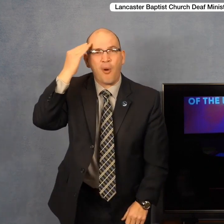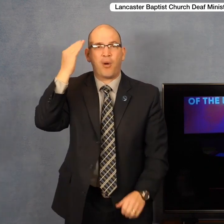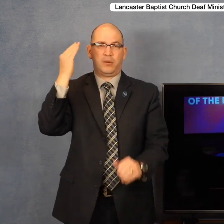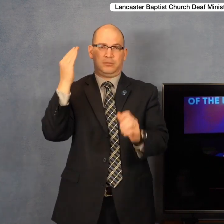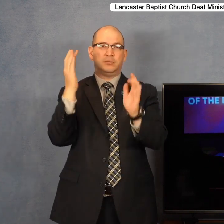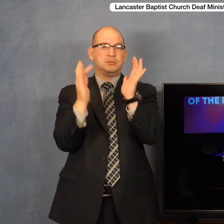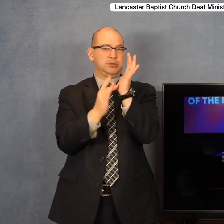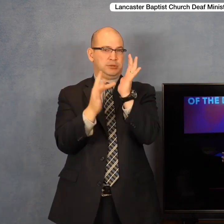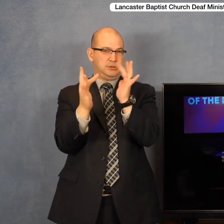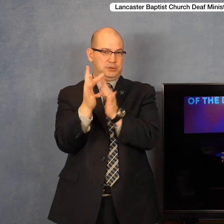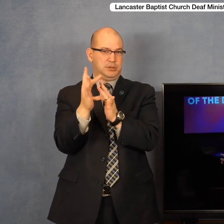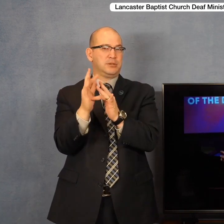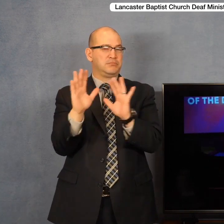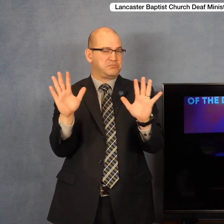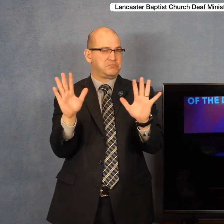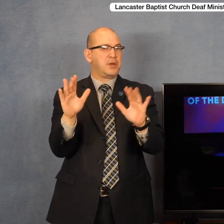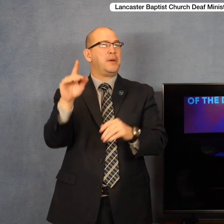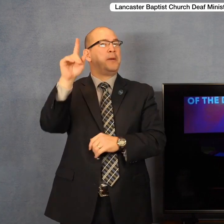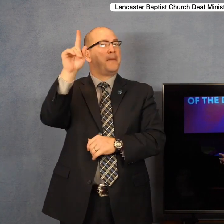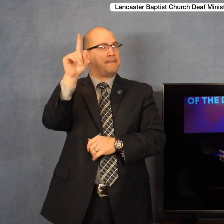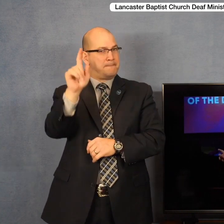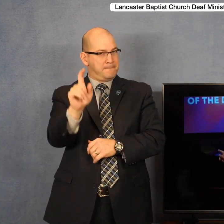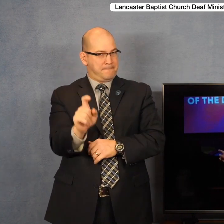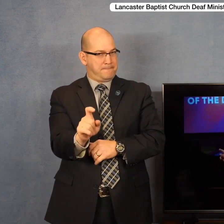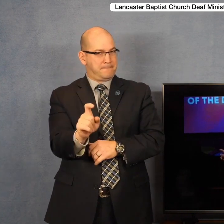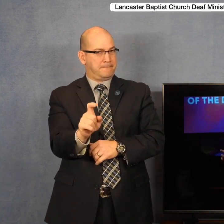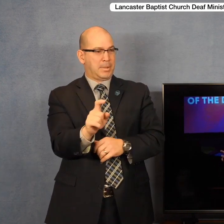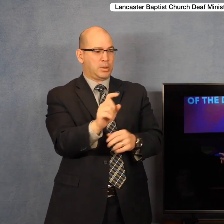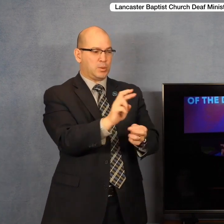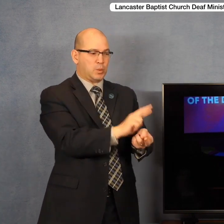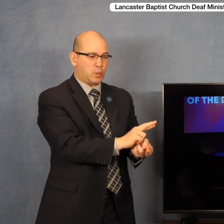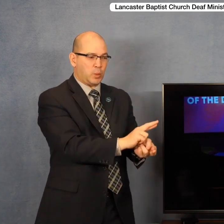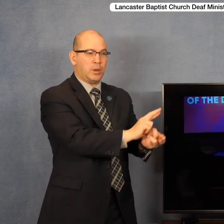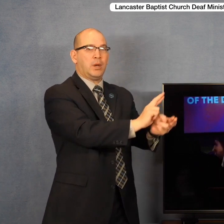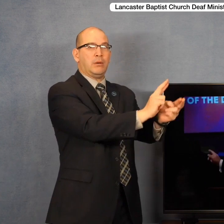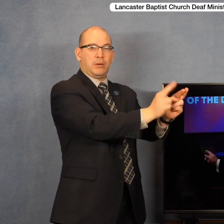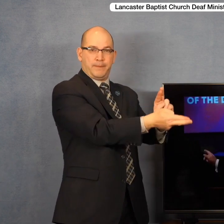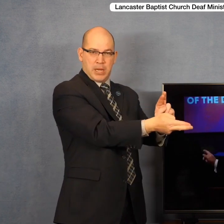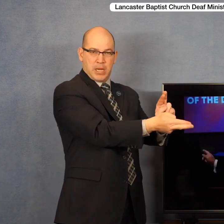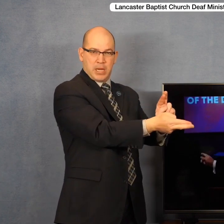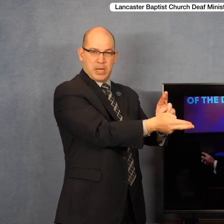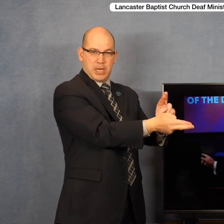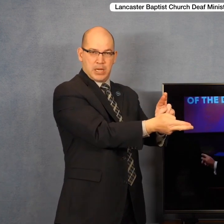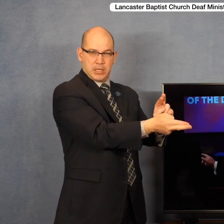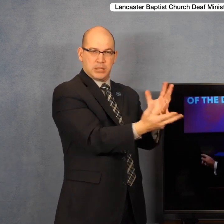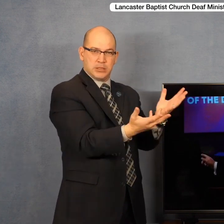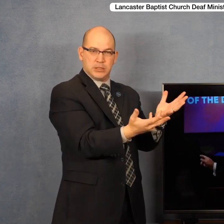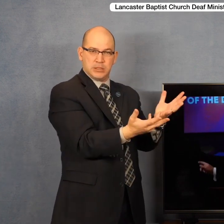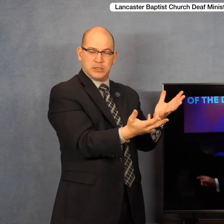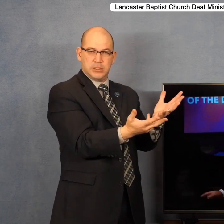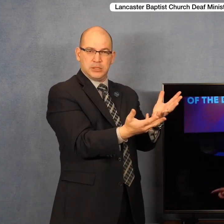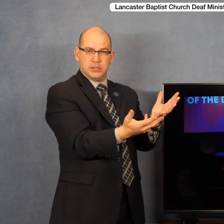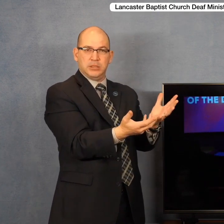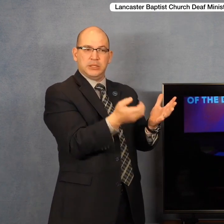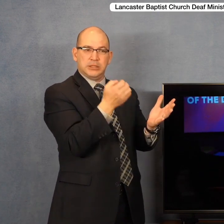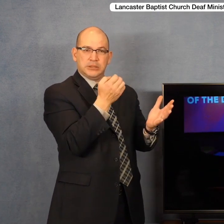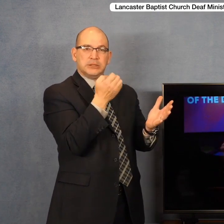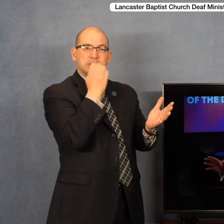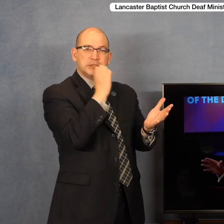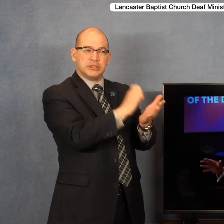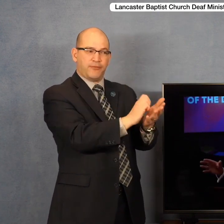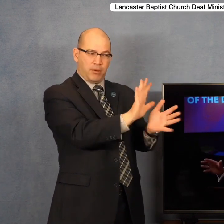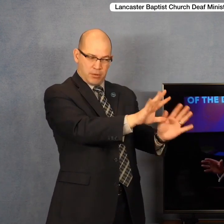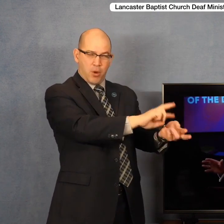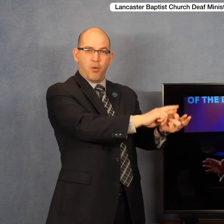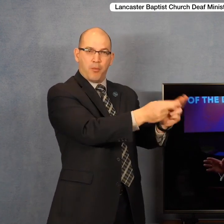We must turn from any influence, from any false trust, and we must put our